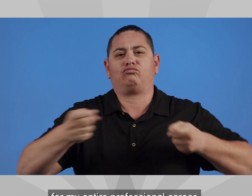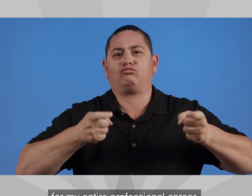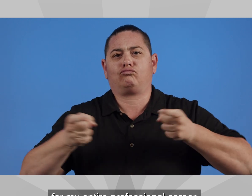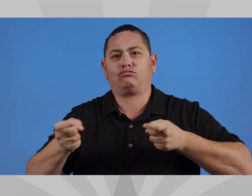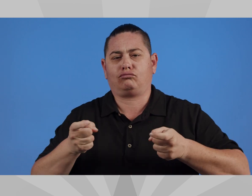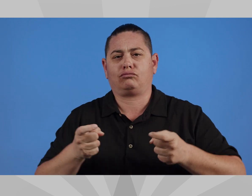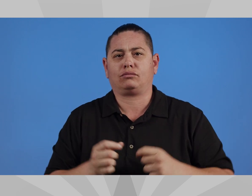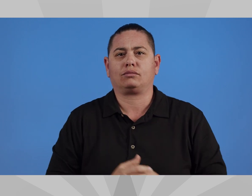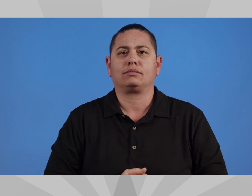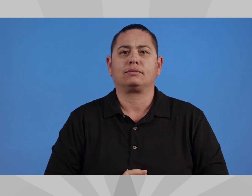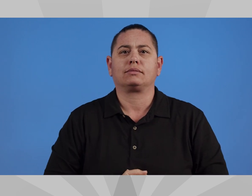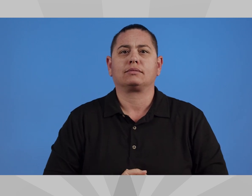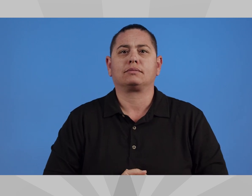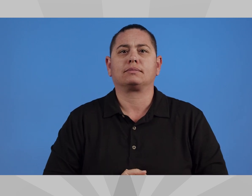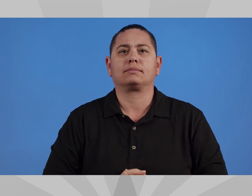career.